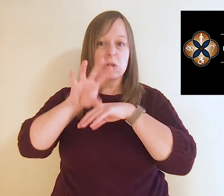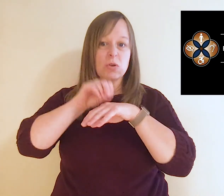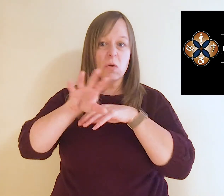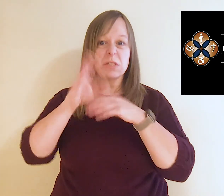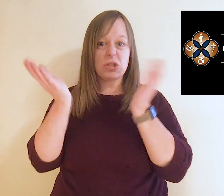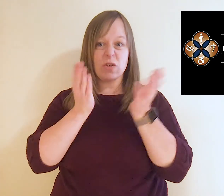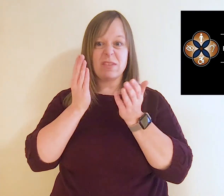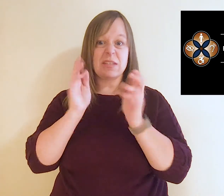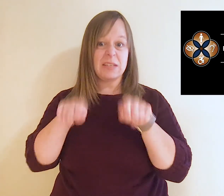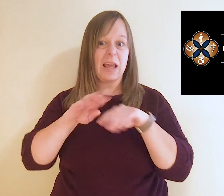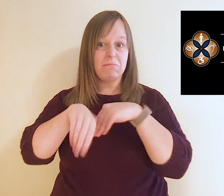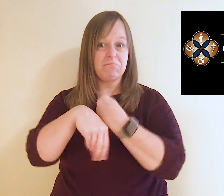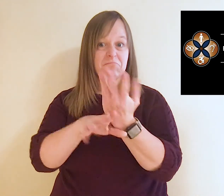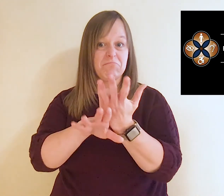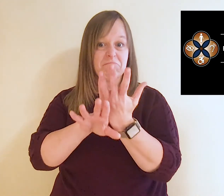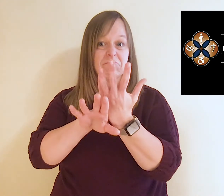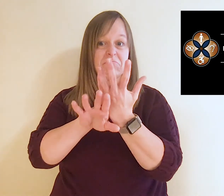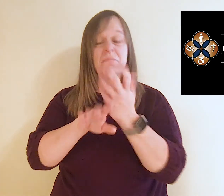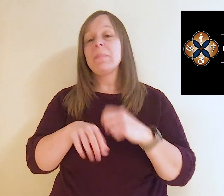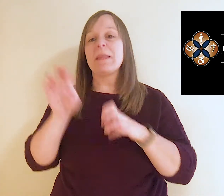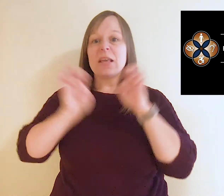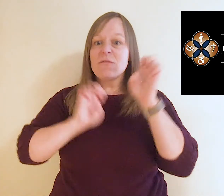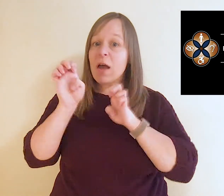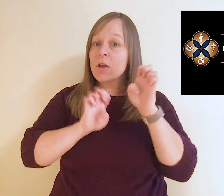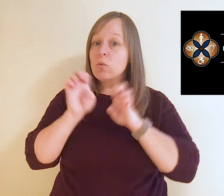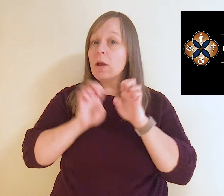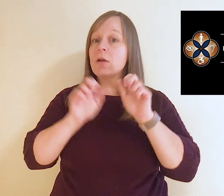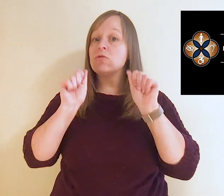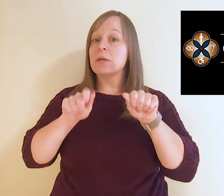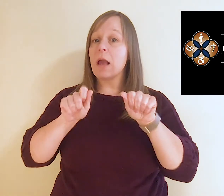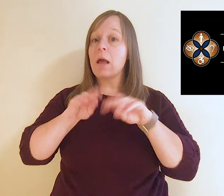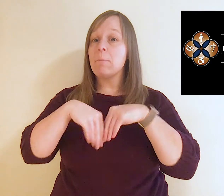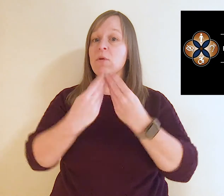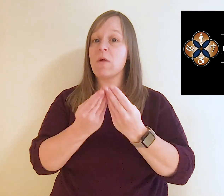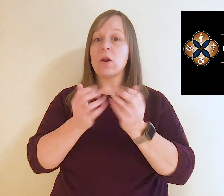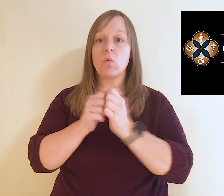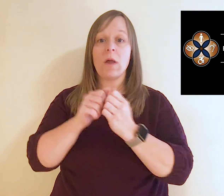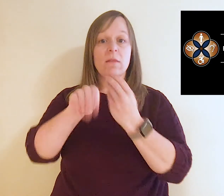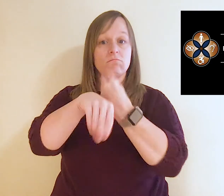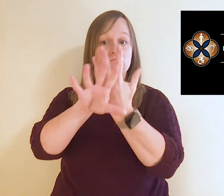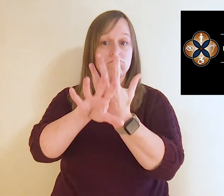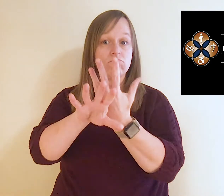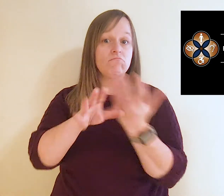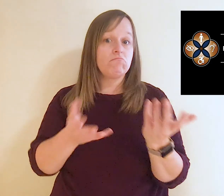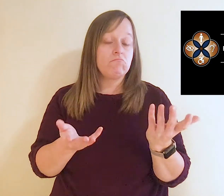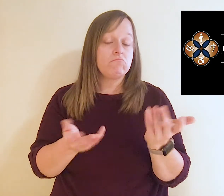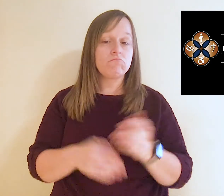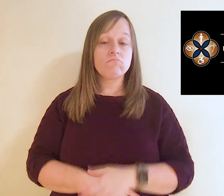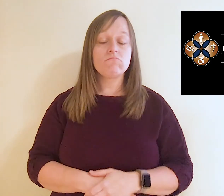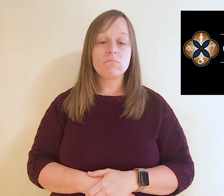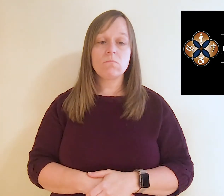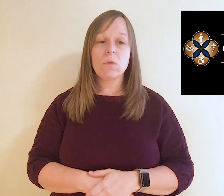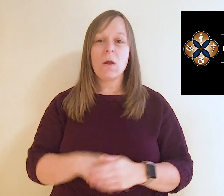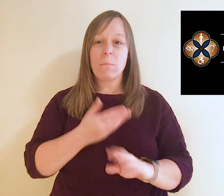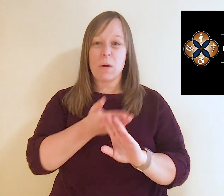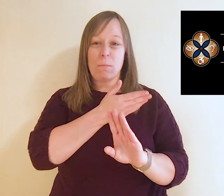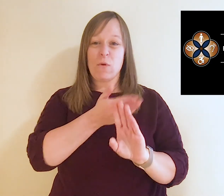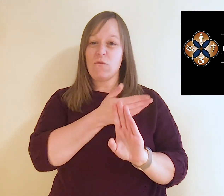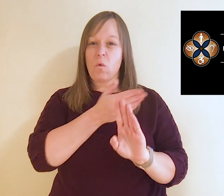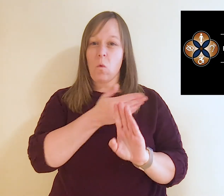and consultant services. Evaluations may also be provided with telehealth now, but before